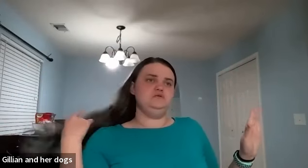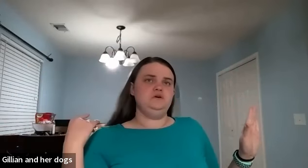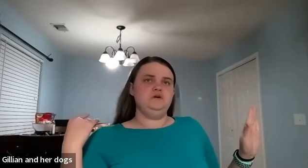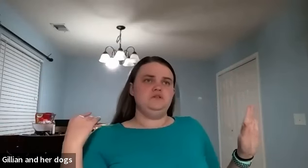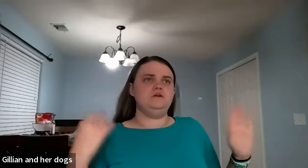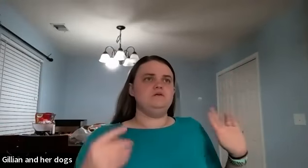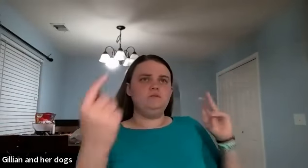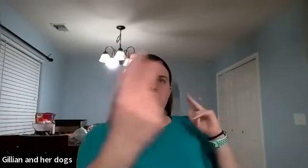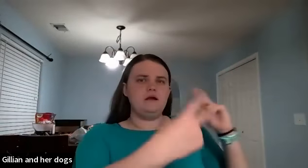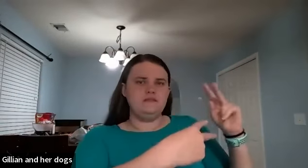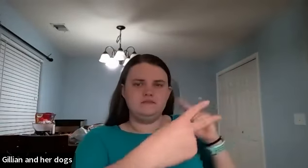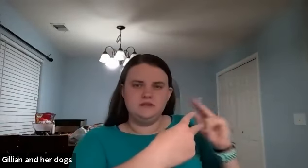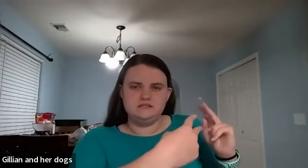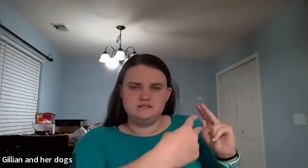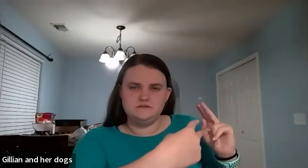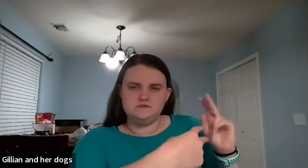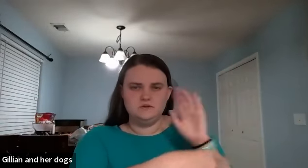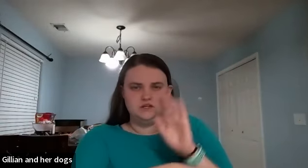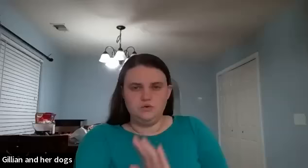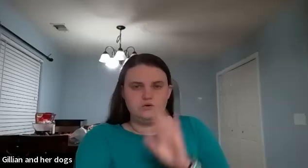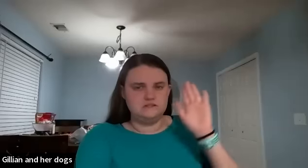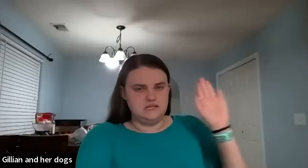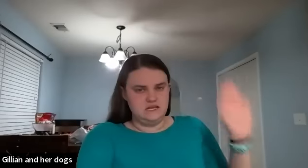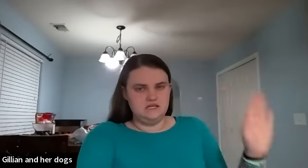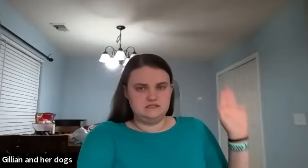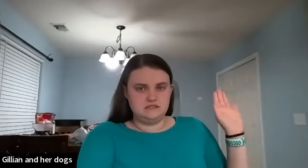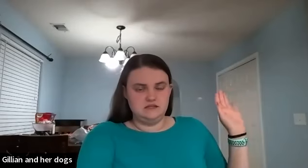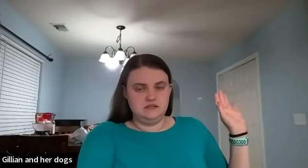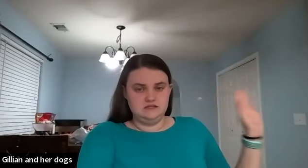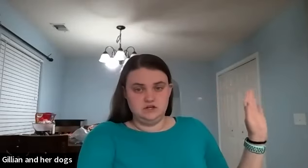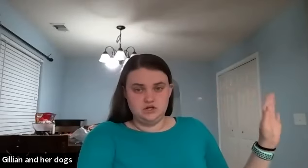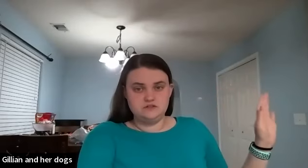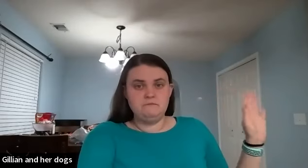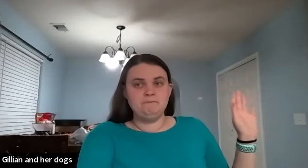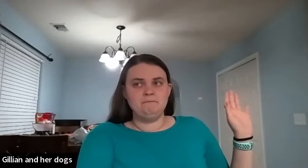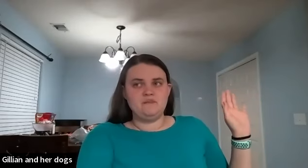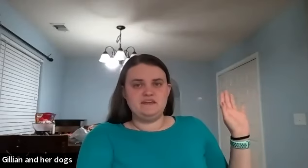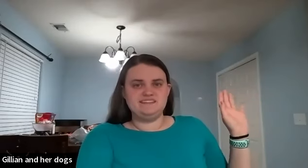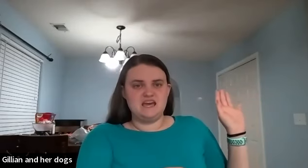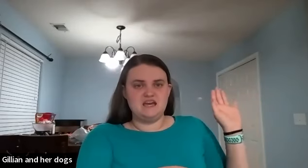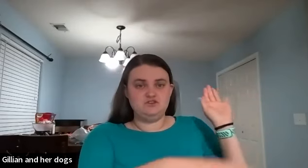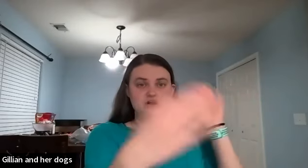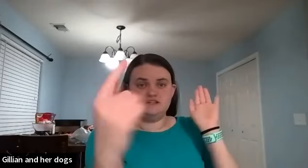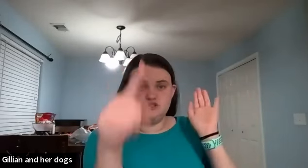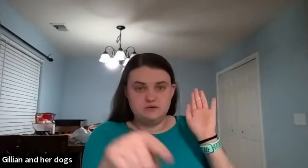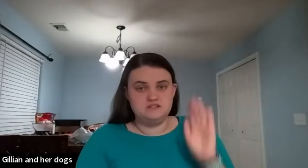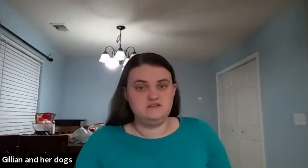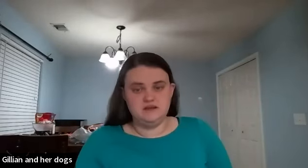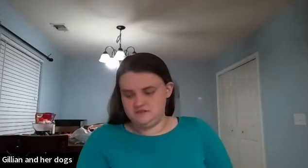the only way that that makes the difference between yours and his his and hers is that if you're talking to the person like i'm